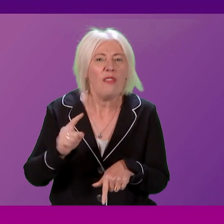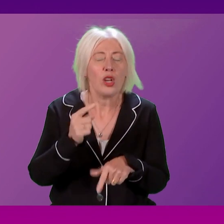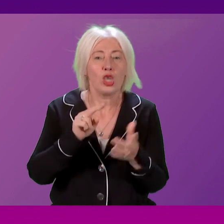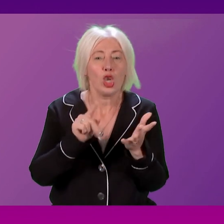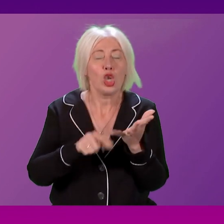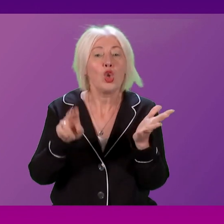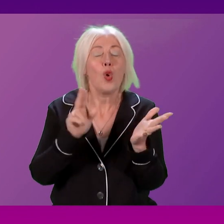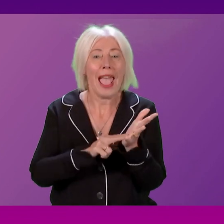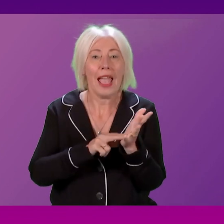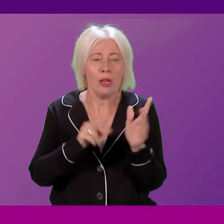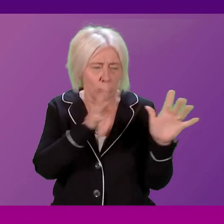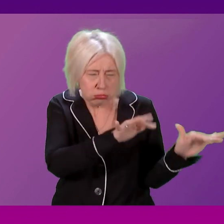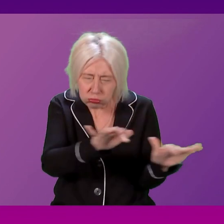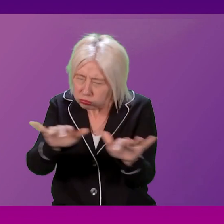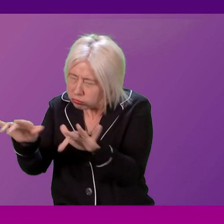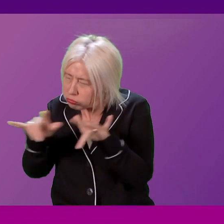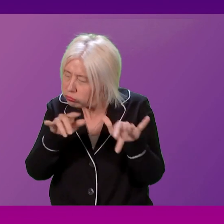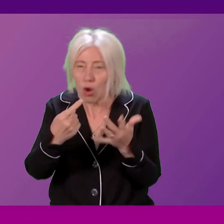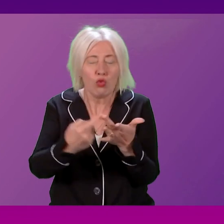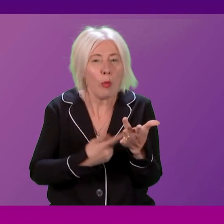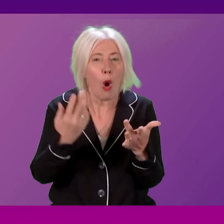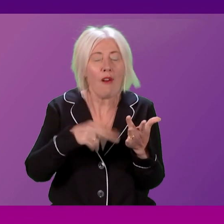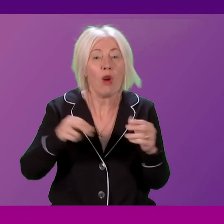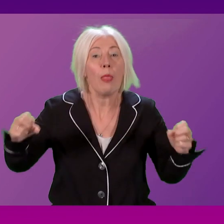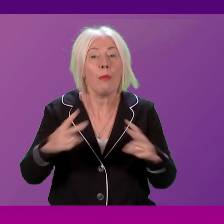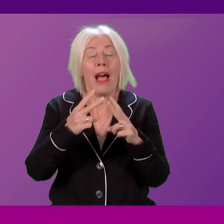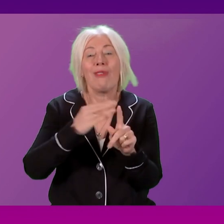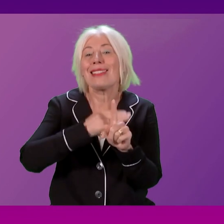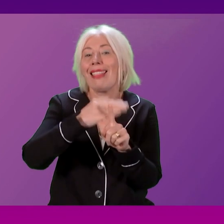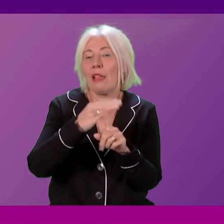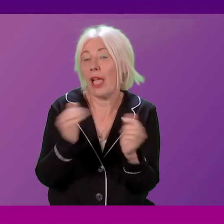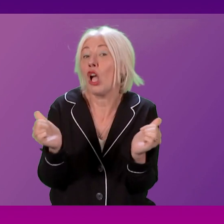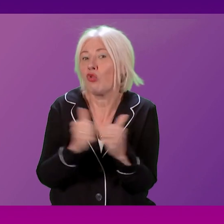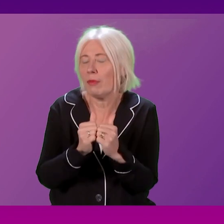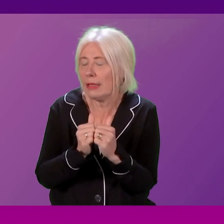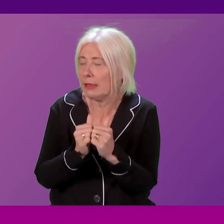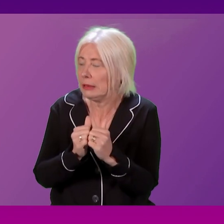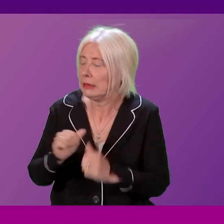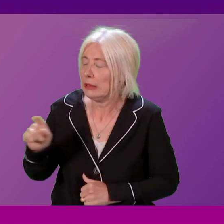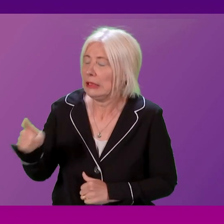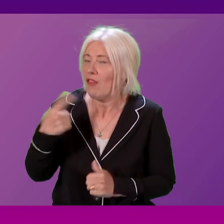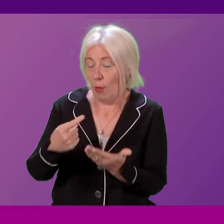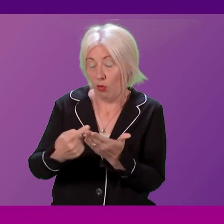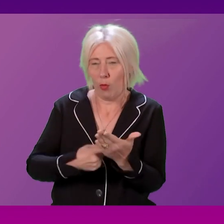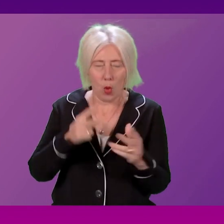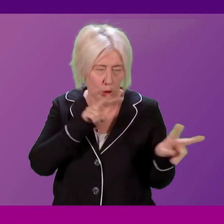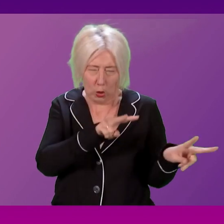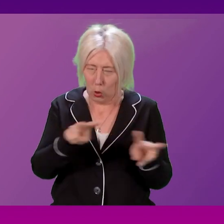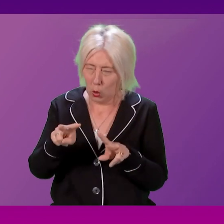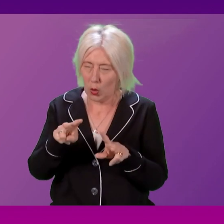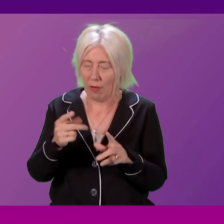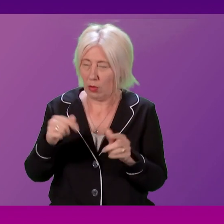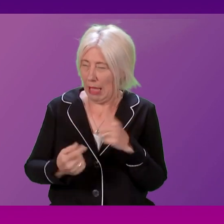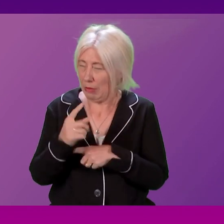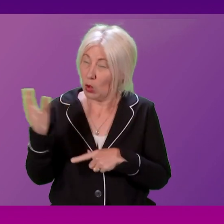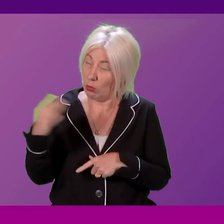on the Paris Climate Agreement. First Minister. Well, there's simply no denying that the conclusions of the Global Stock Take Report, they're deeply concerning, and that